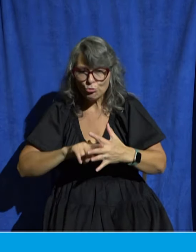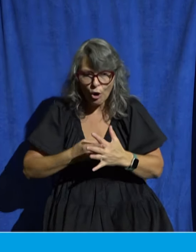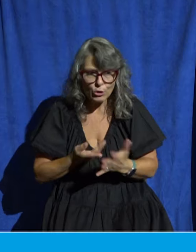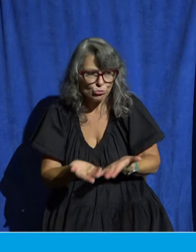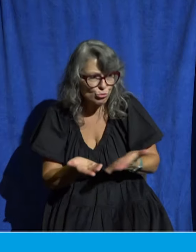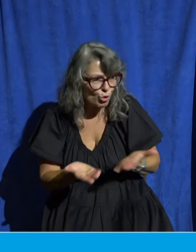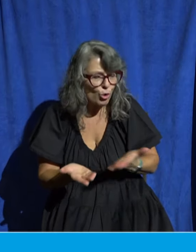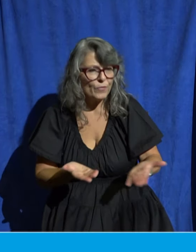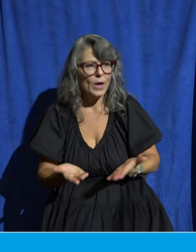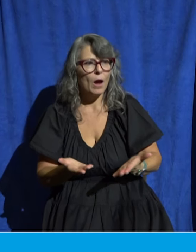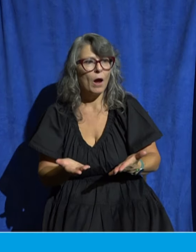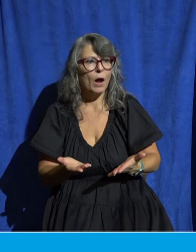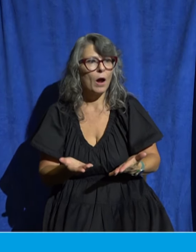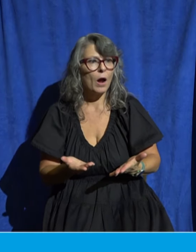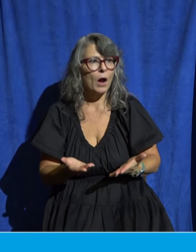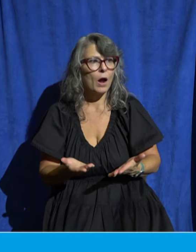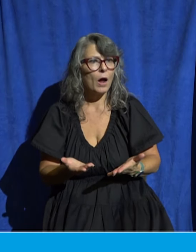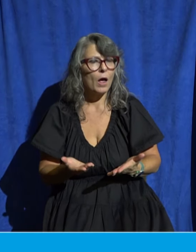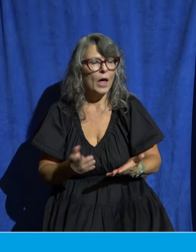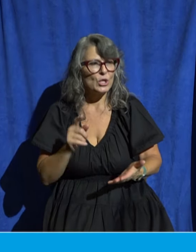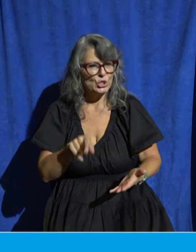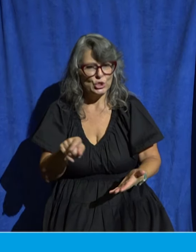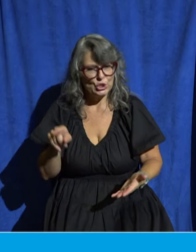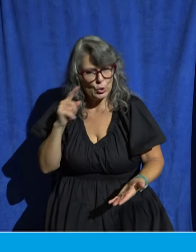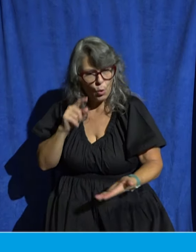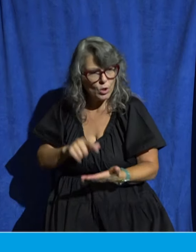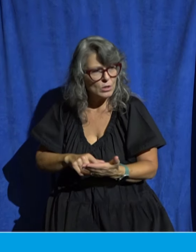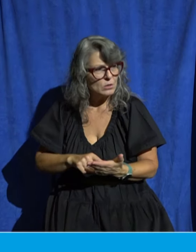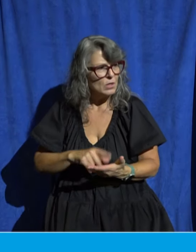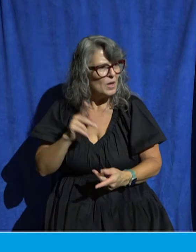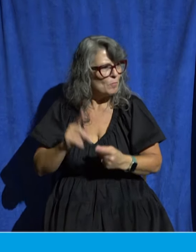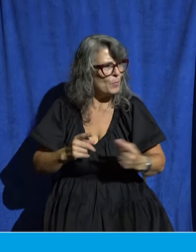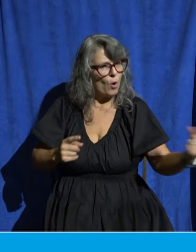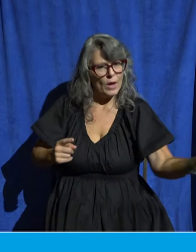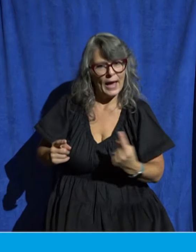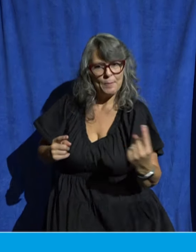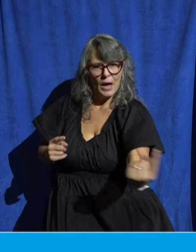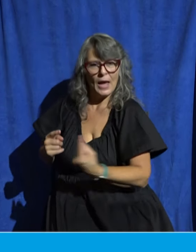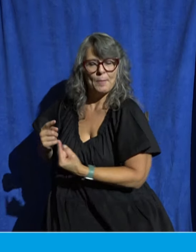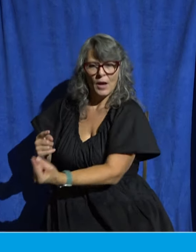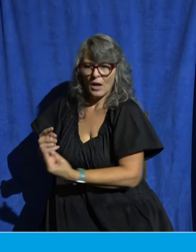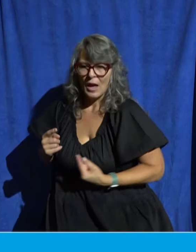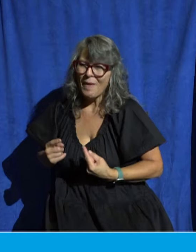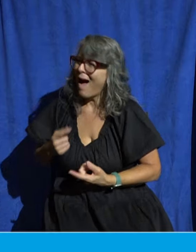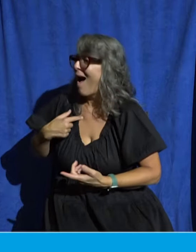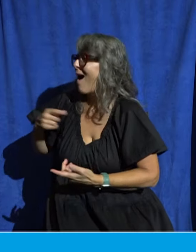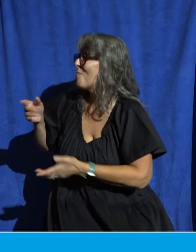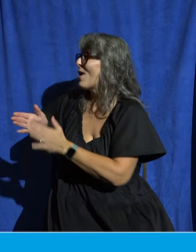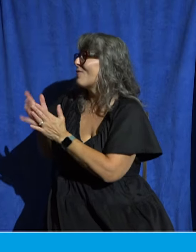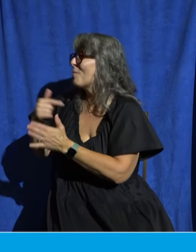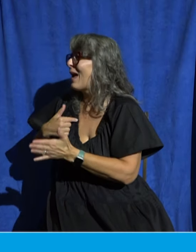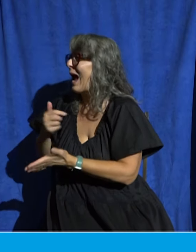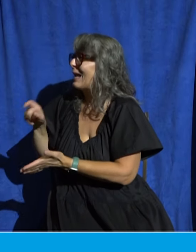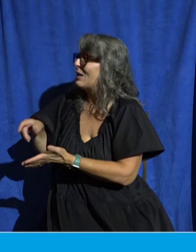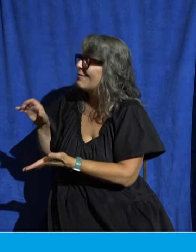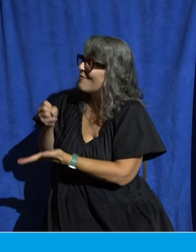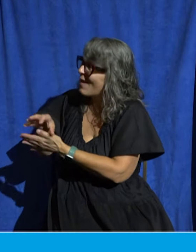that people kept coming to her for counseling and care during hard times and at first she was like